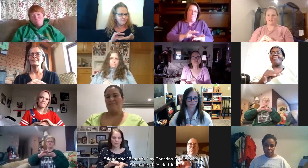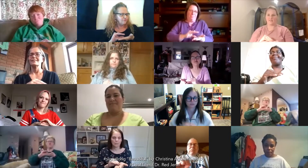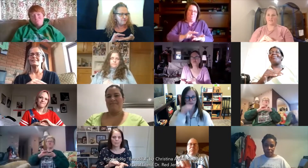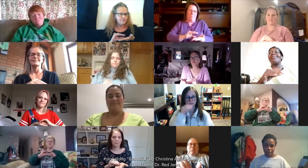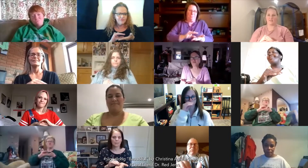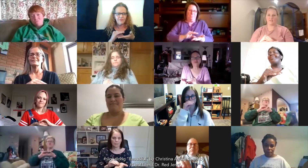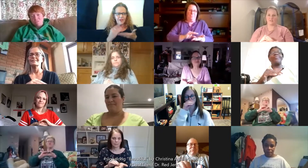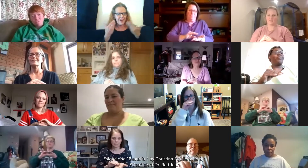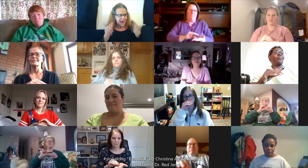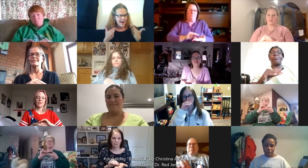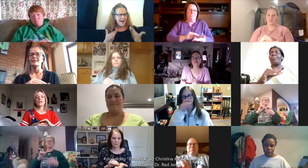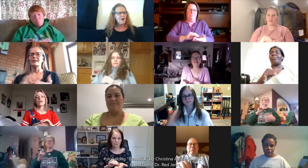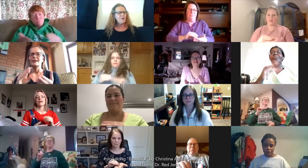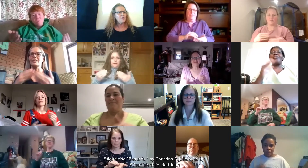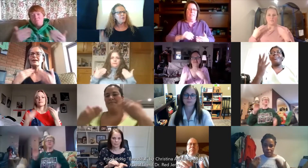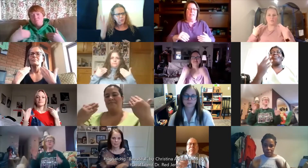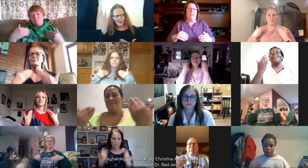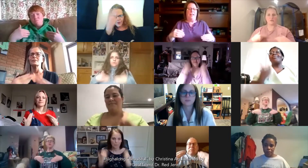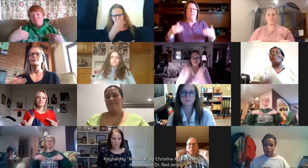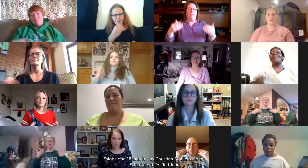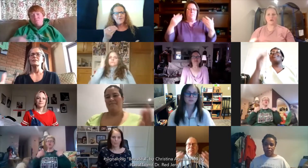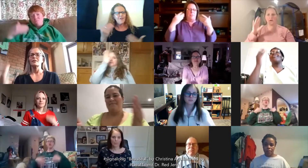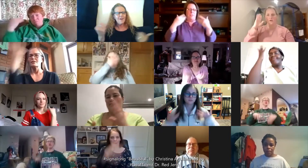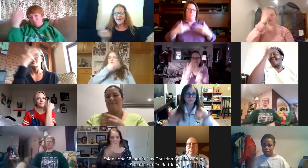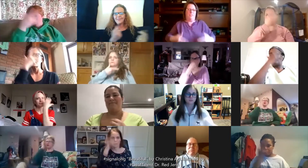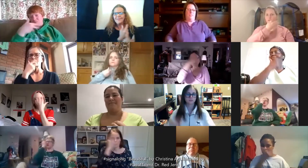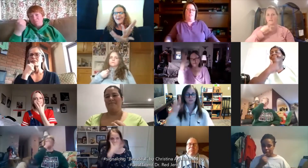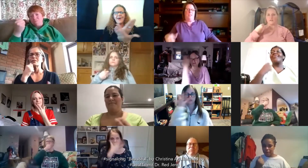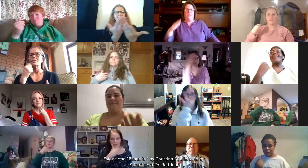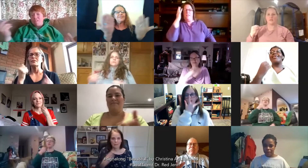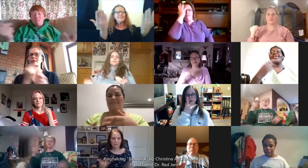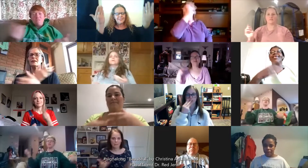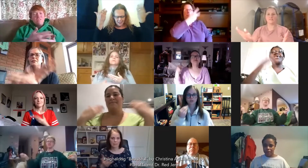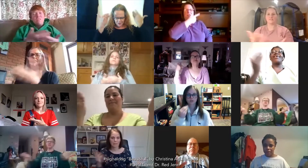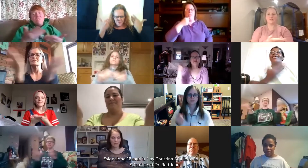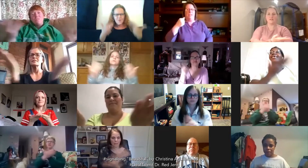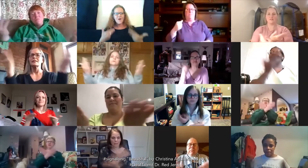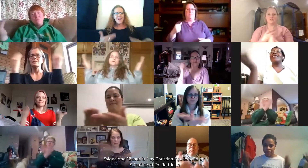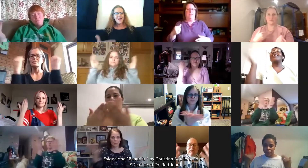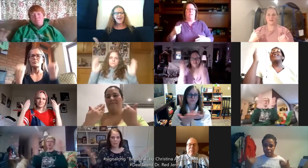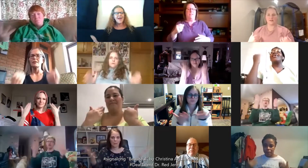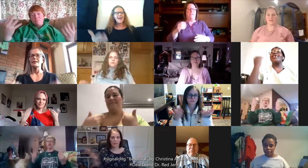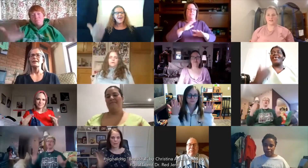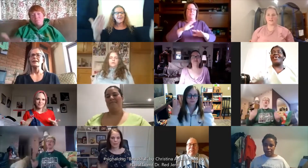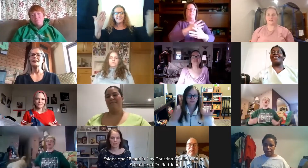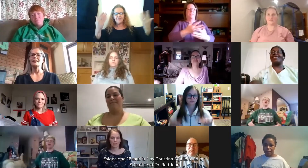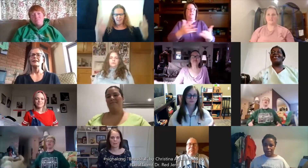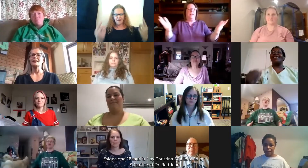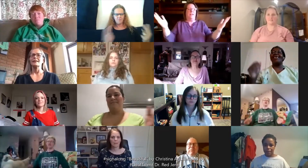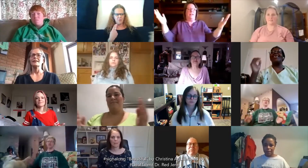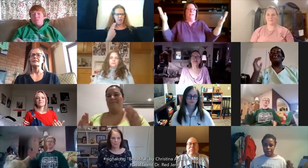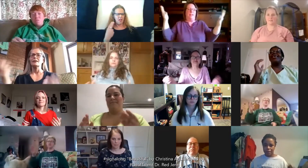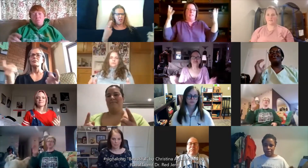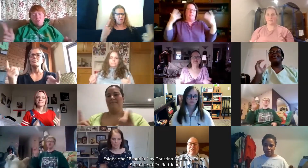I am beautiful. Oh, in every single way, yes, words